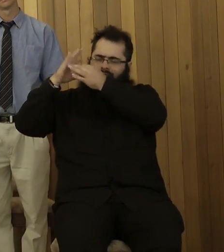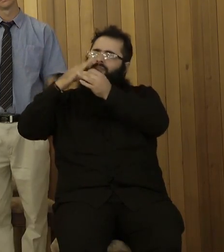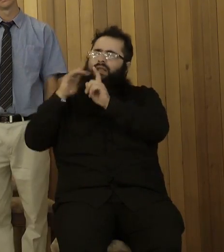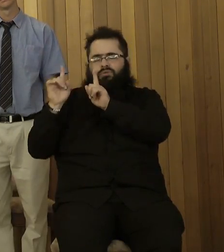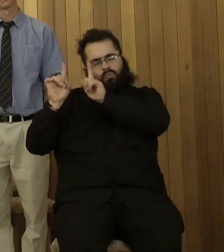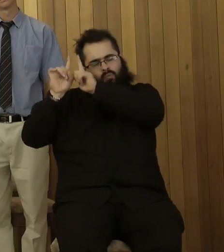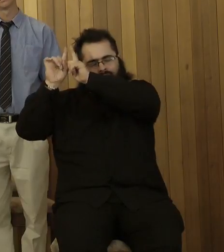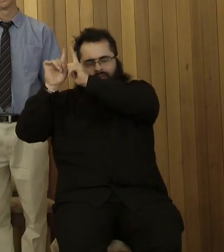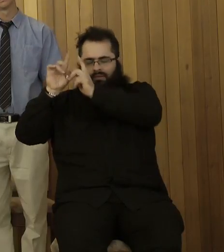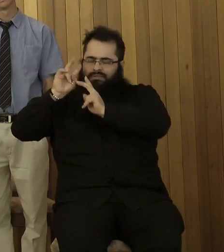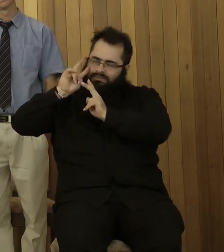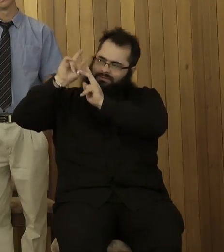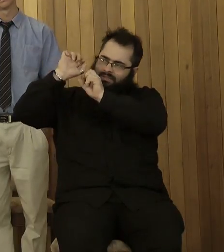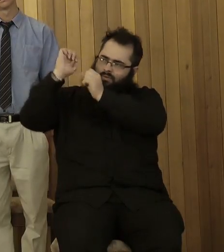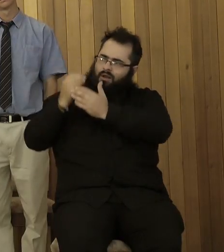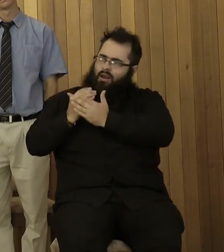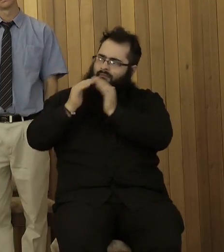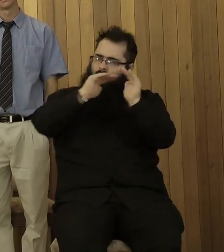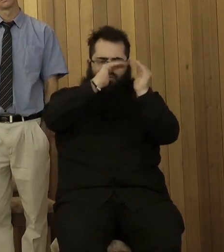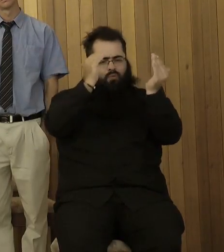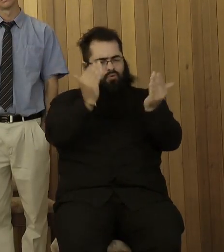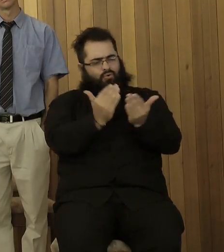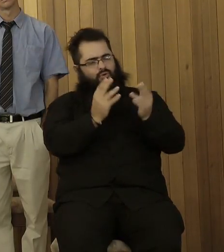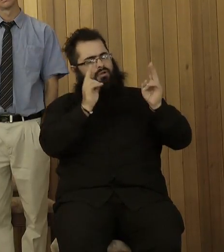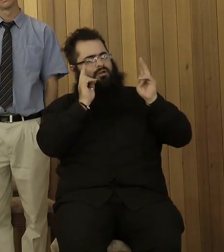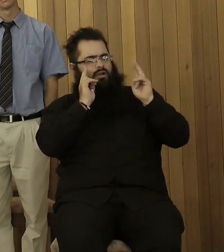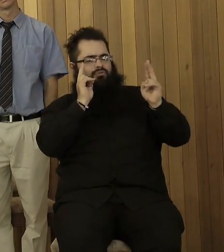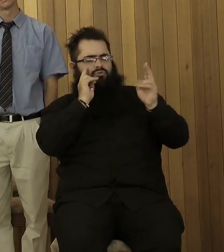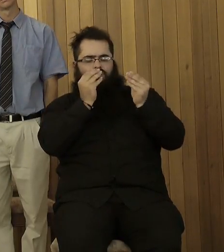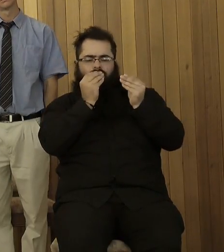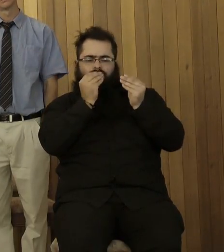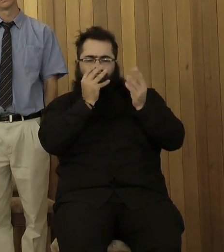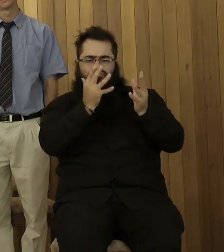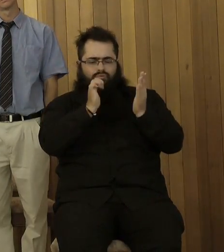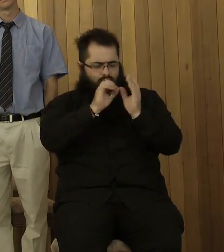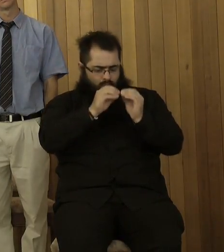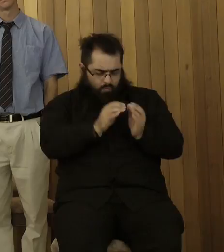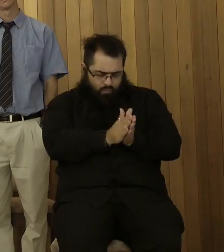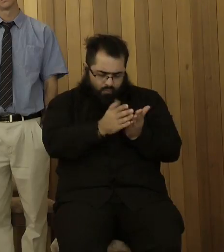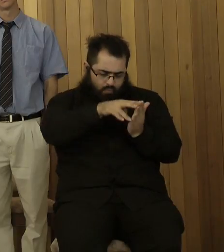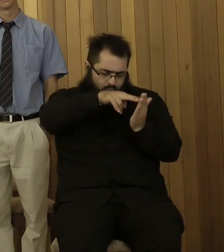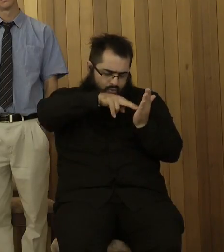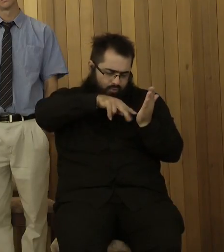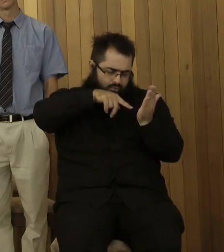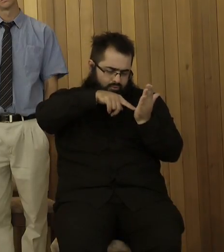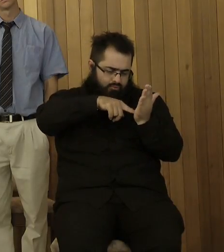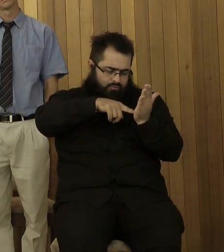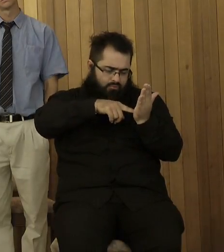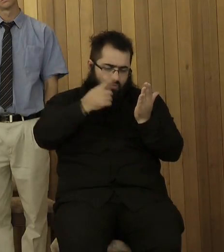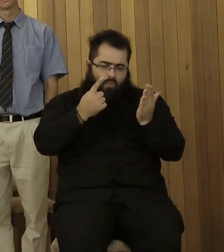Your love in the world, in nature, in Your Word, in the eyes of the little ones